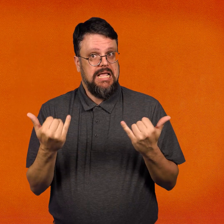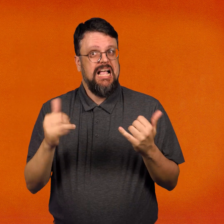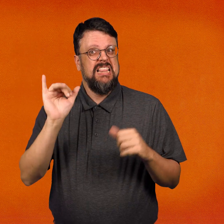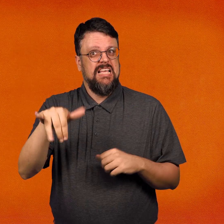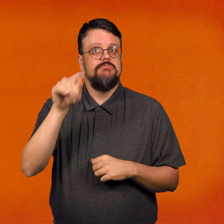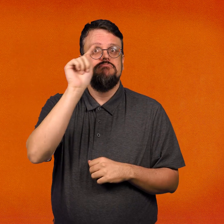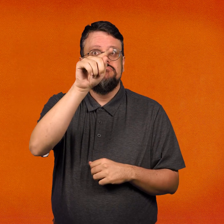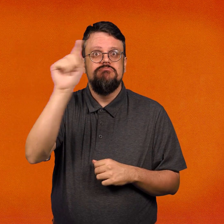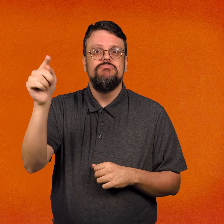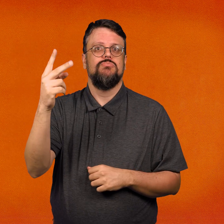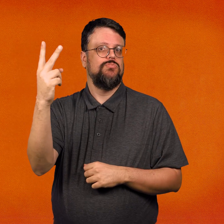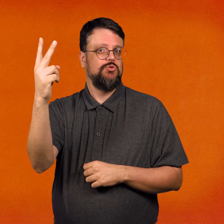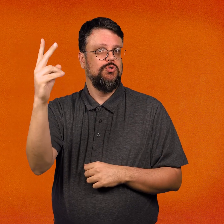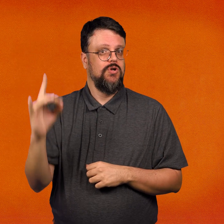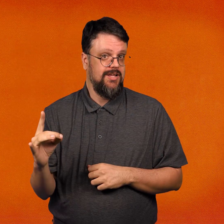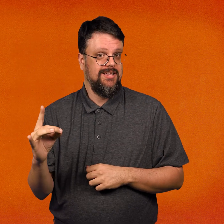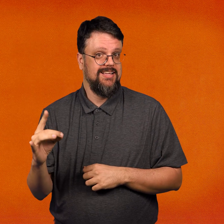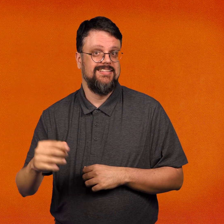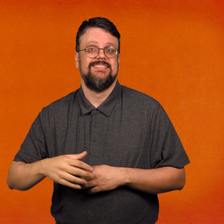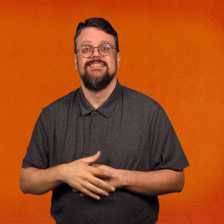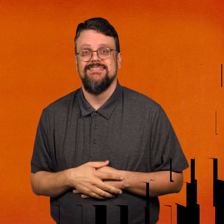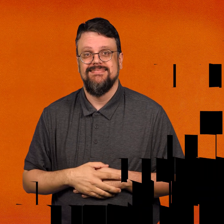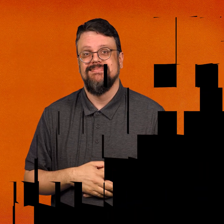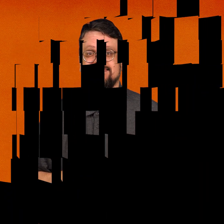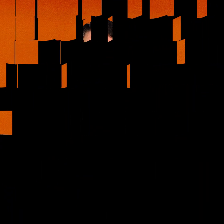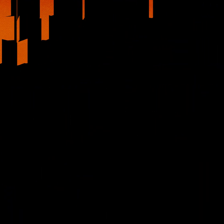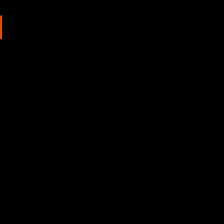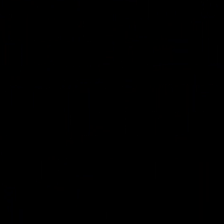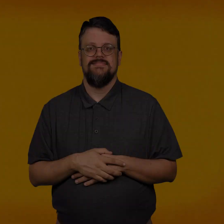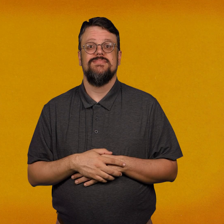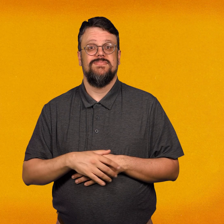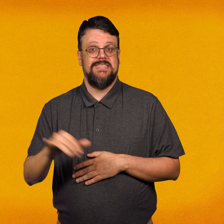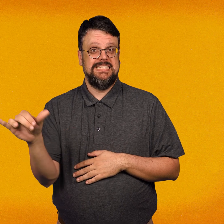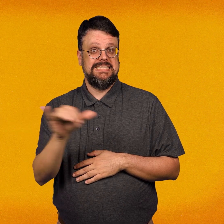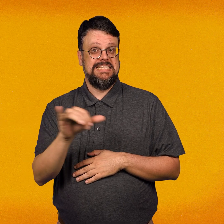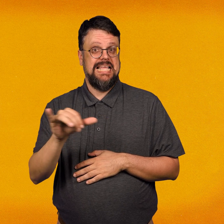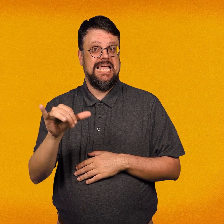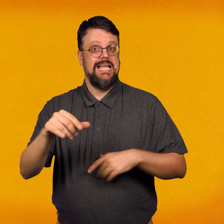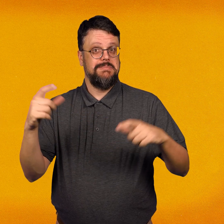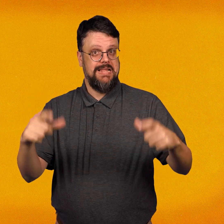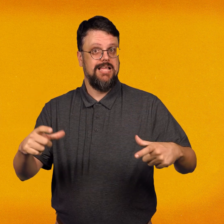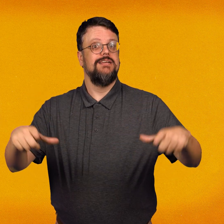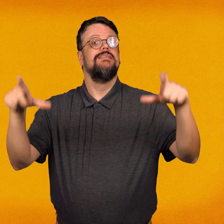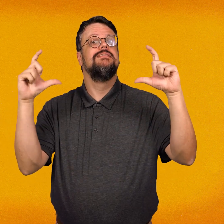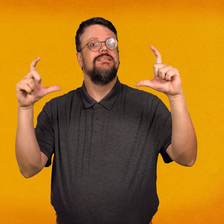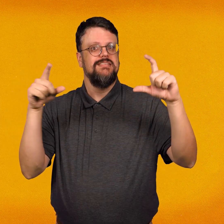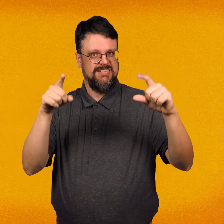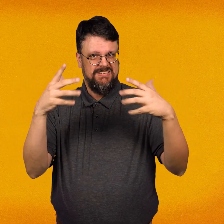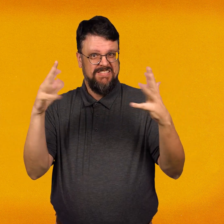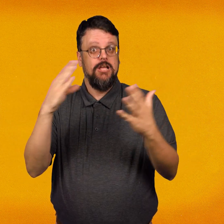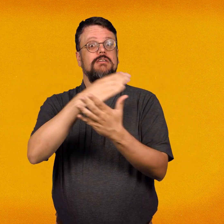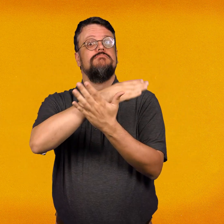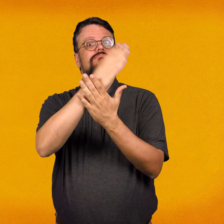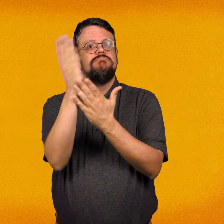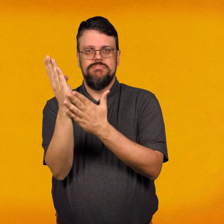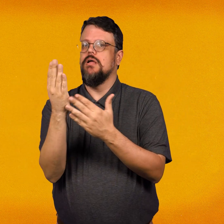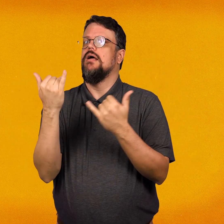You have shaded in two-eighths of the plate. With the blue crayon, shade in three sections of the third plate.